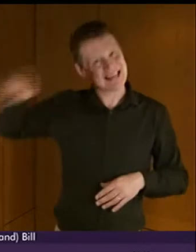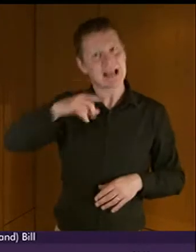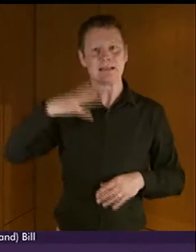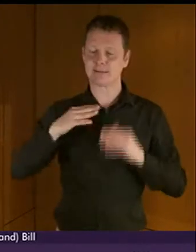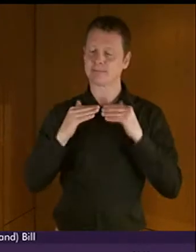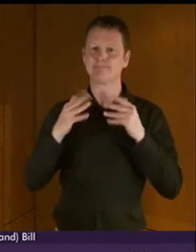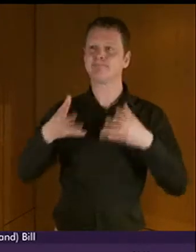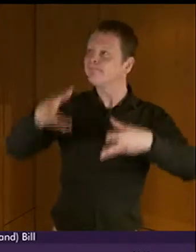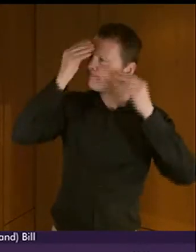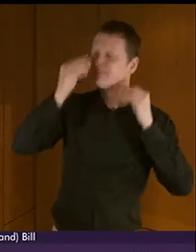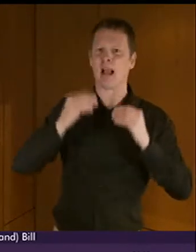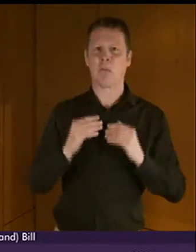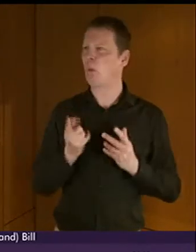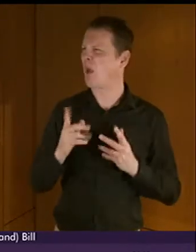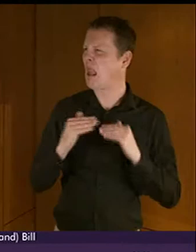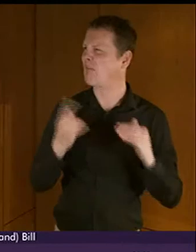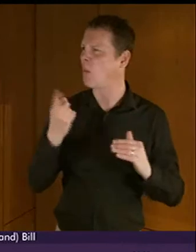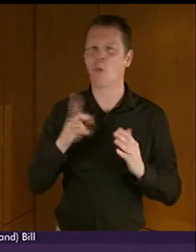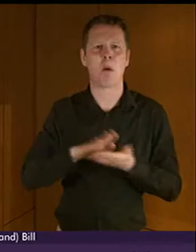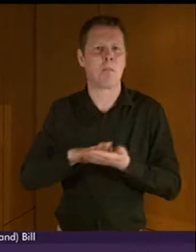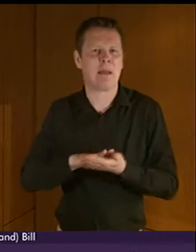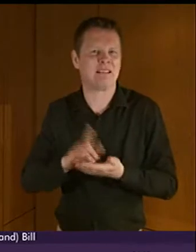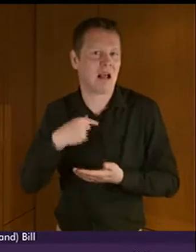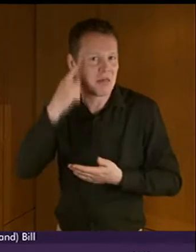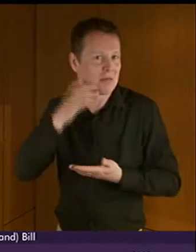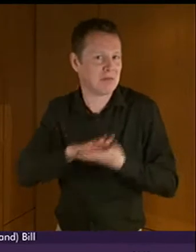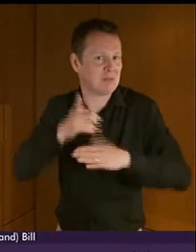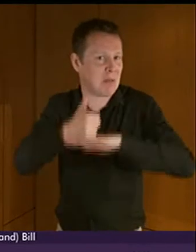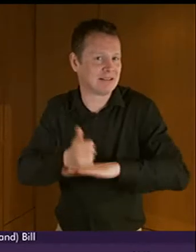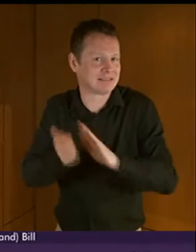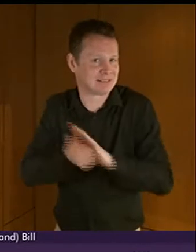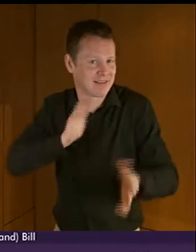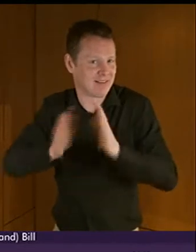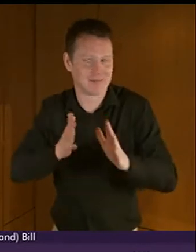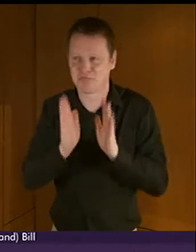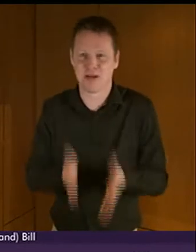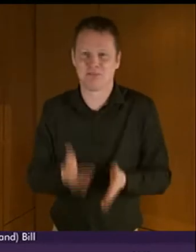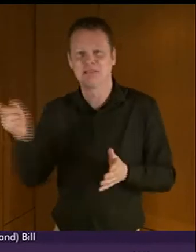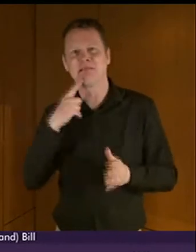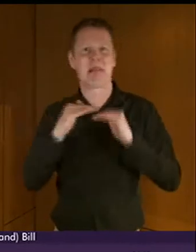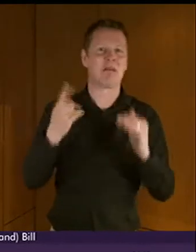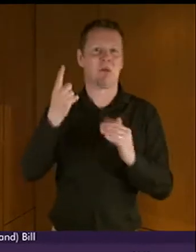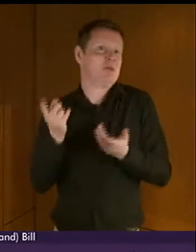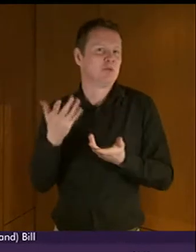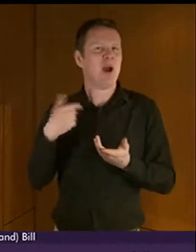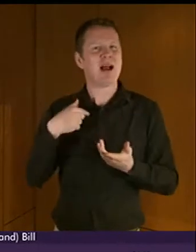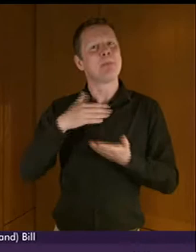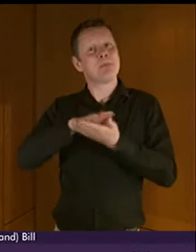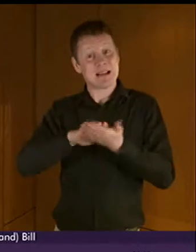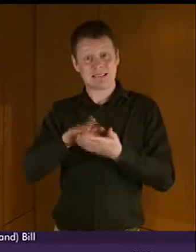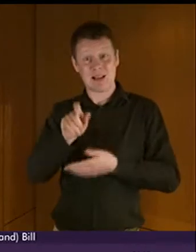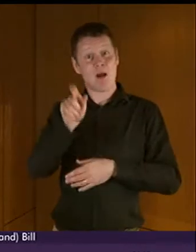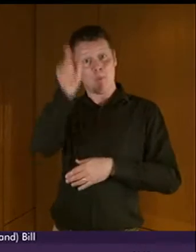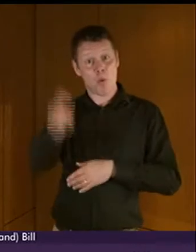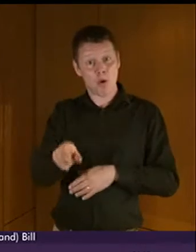one. I have no idea what that means, but the basic skills to communicate in BSL so that we know that the person in front of me